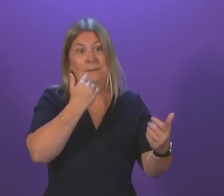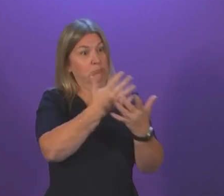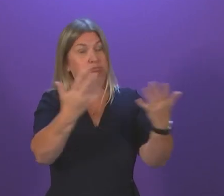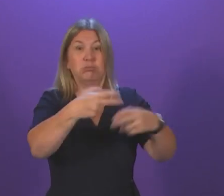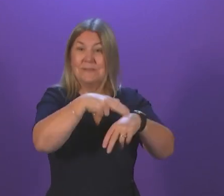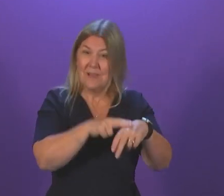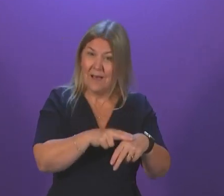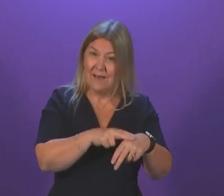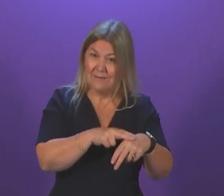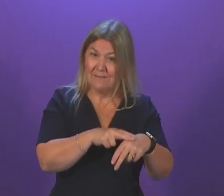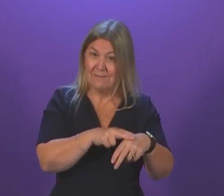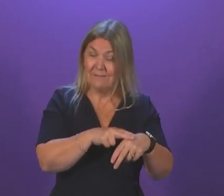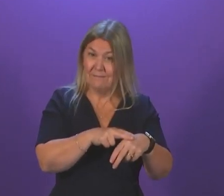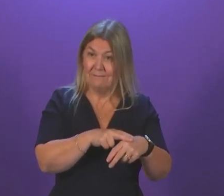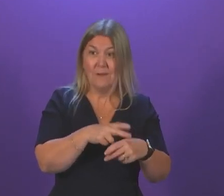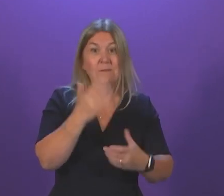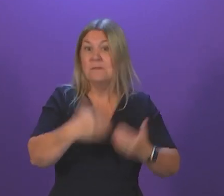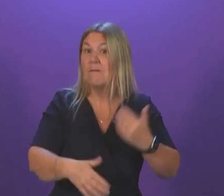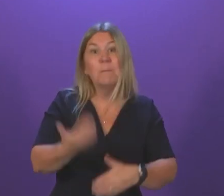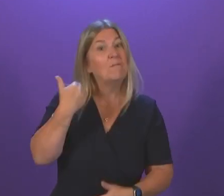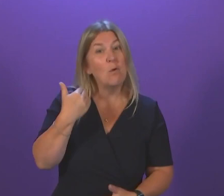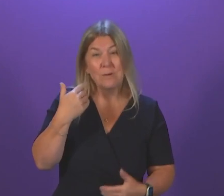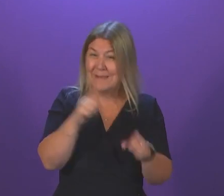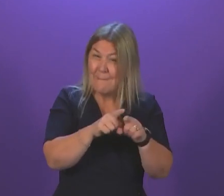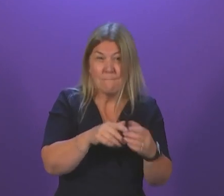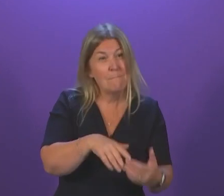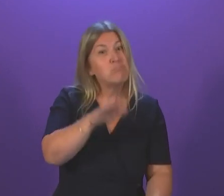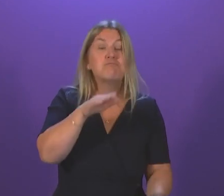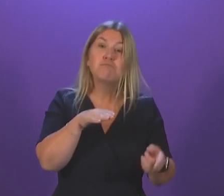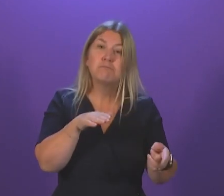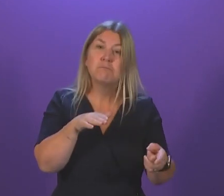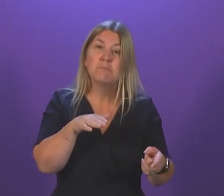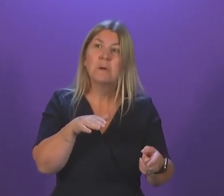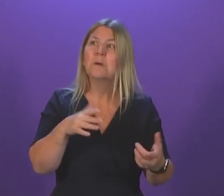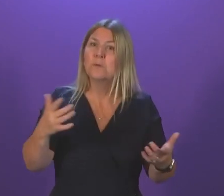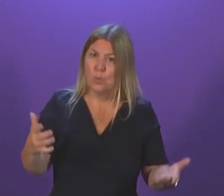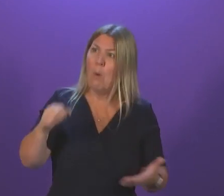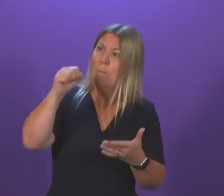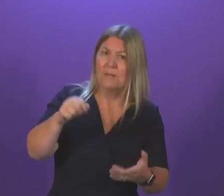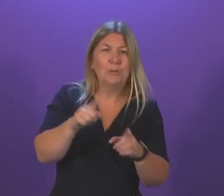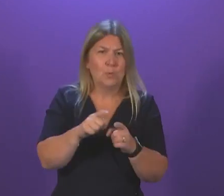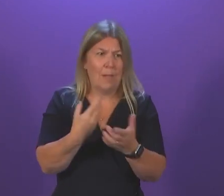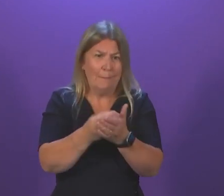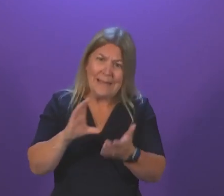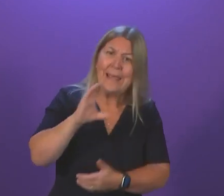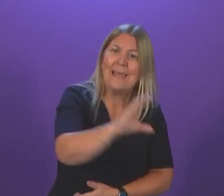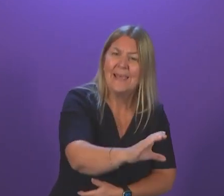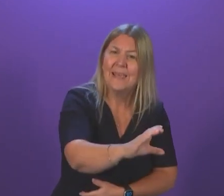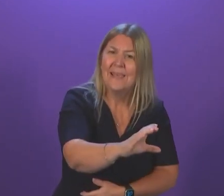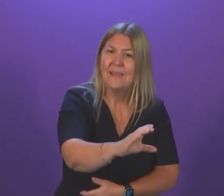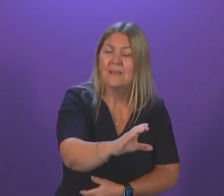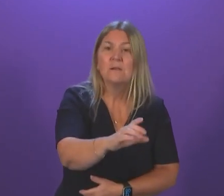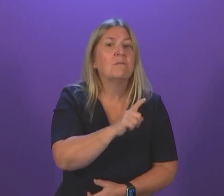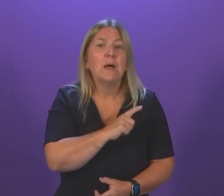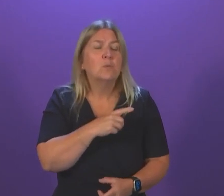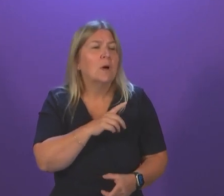of the NHS at record levels. There is work to do to redesign how patients are cared for. That's why the redesign of urgent